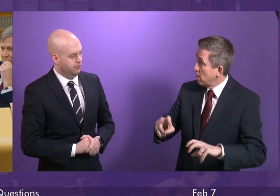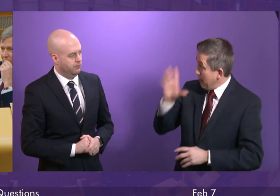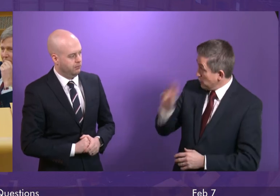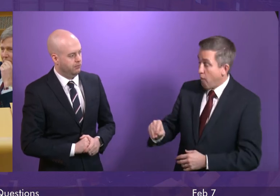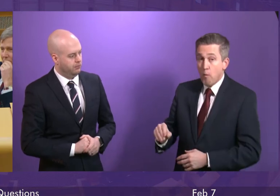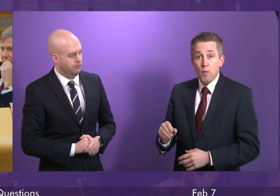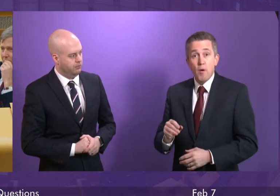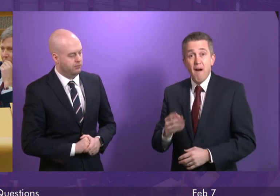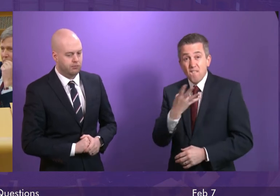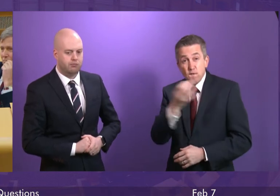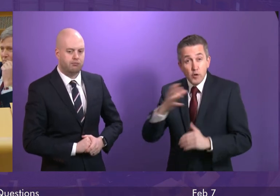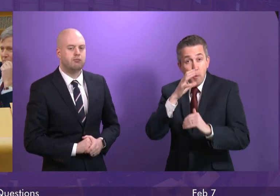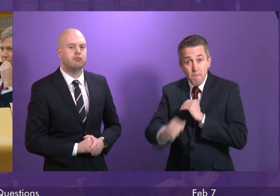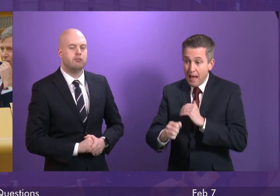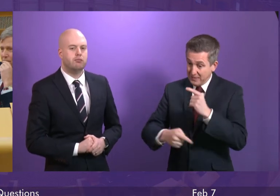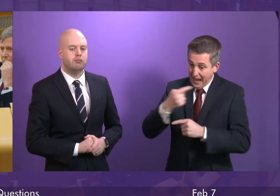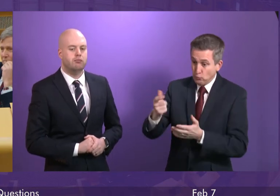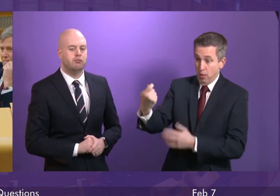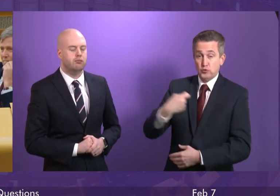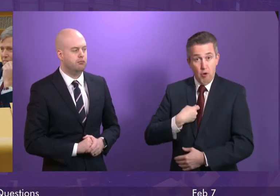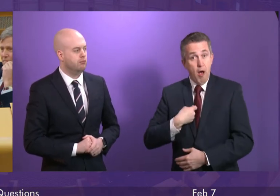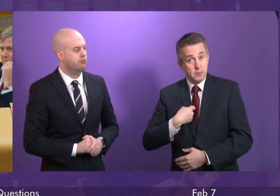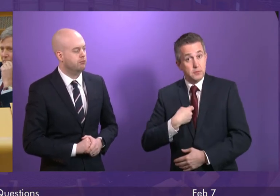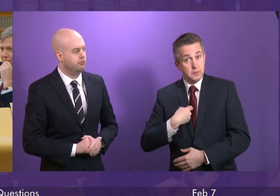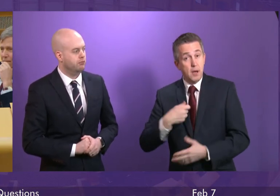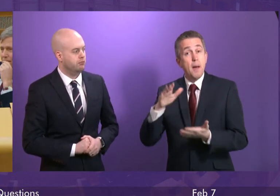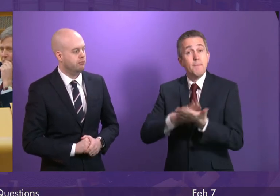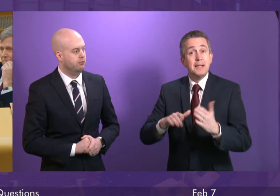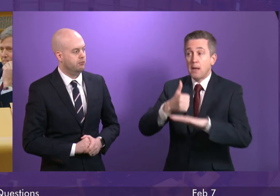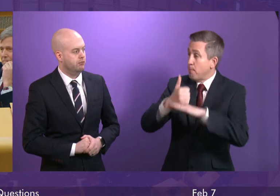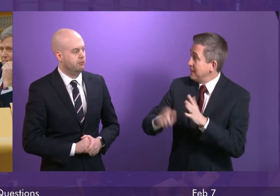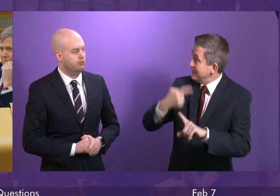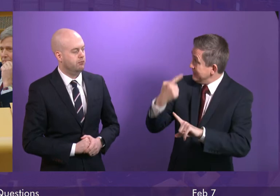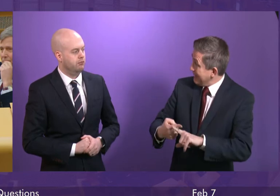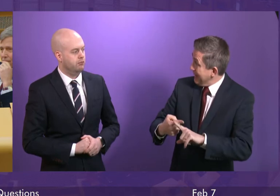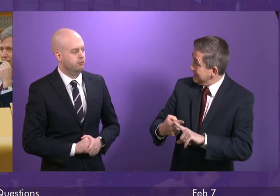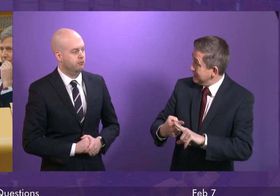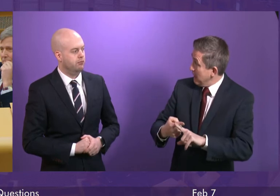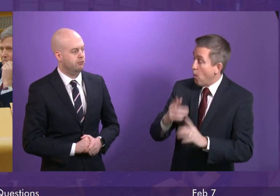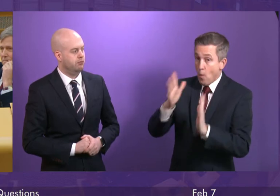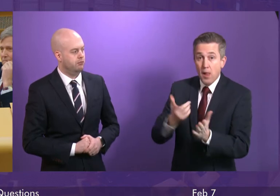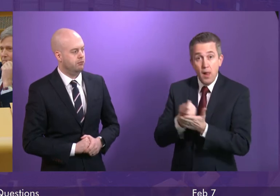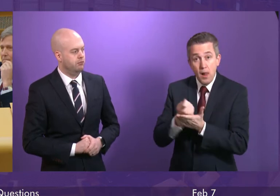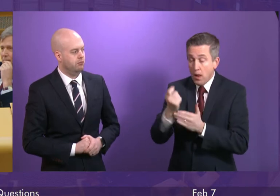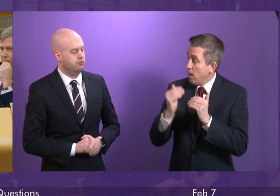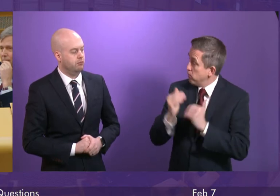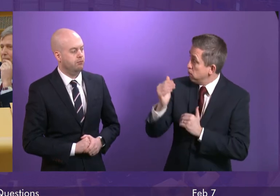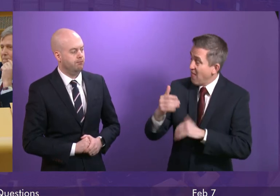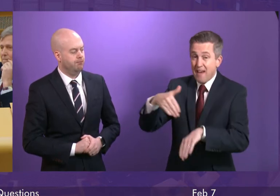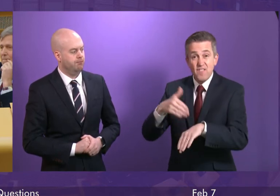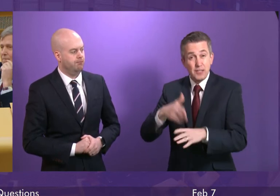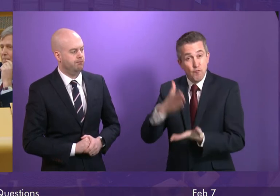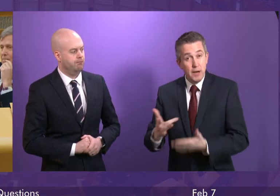annual charge would be equivalent to increasing the basic rate of a tax paid by a worker on the real living